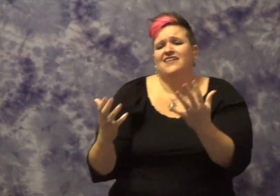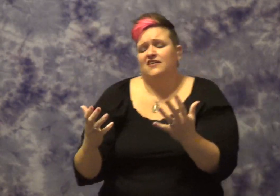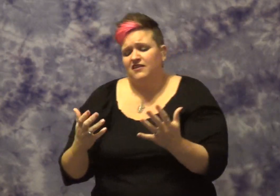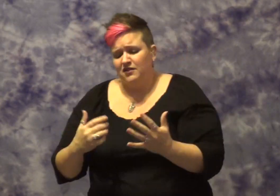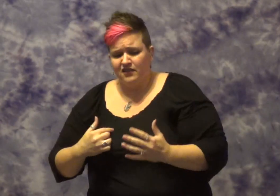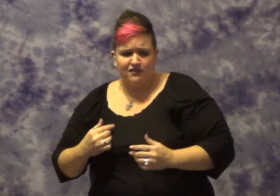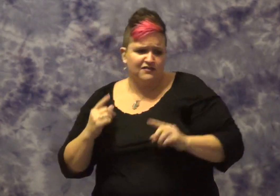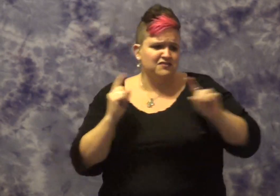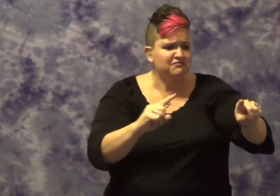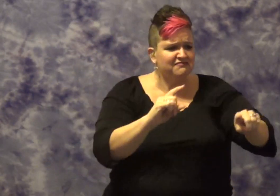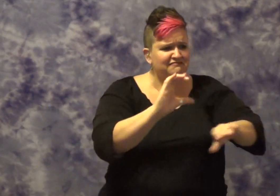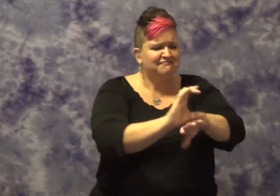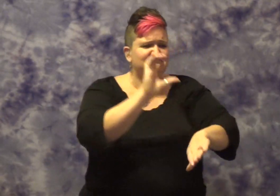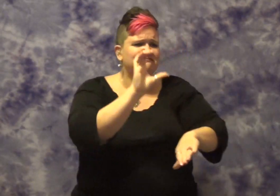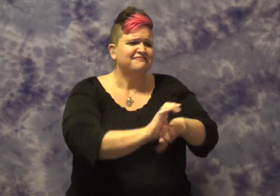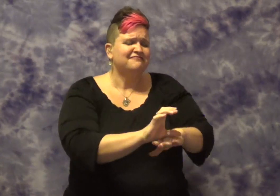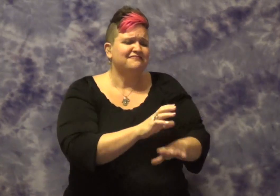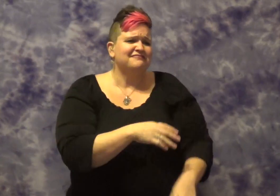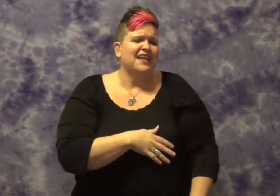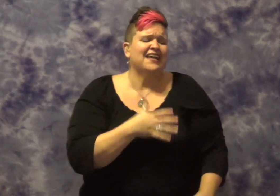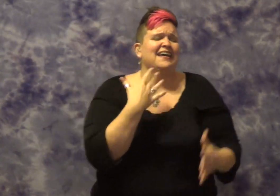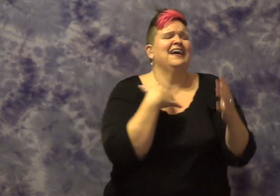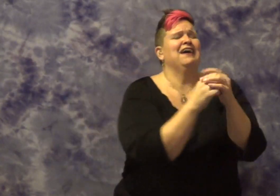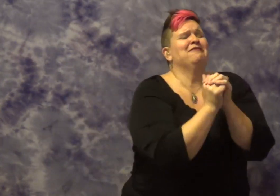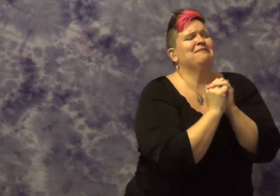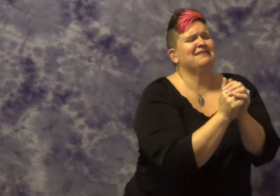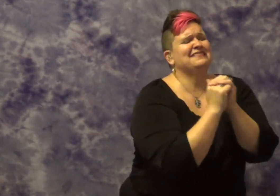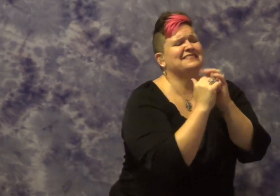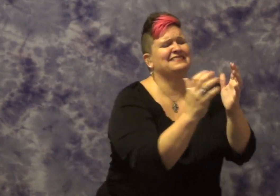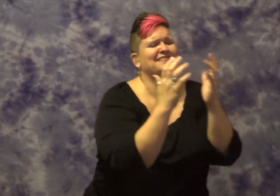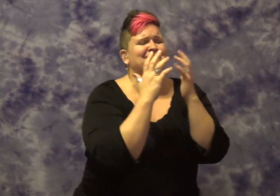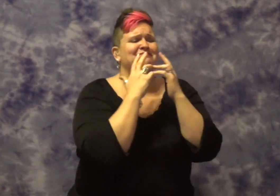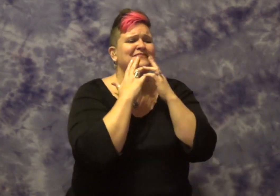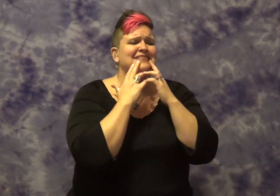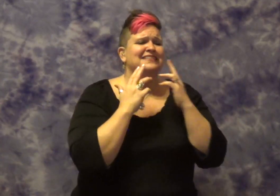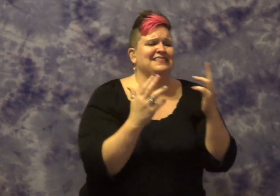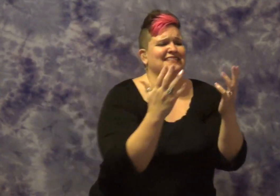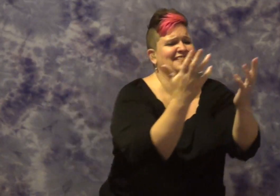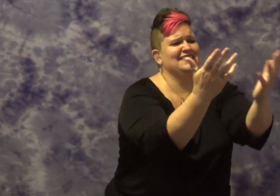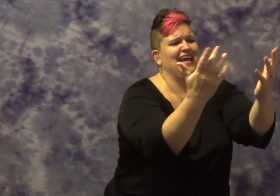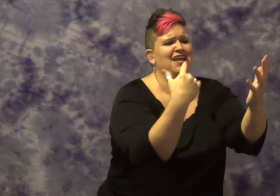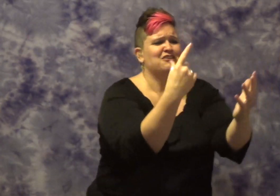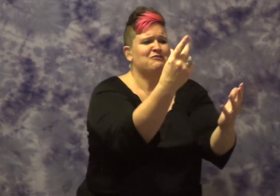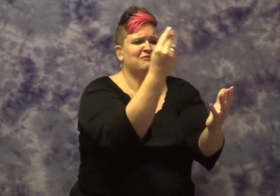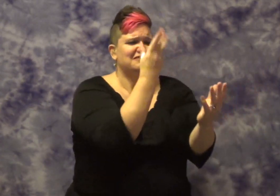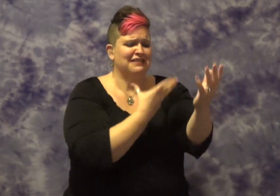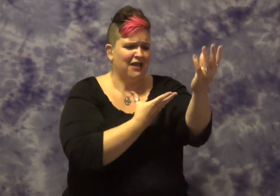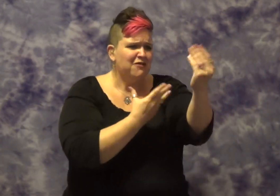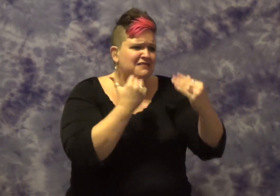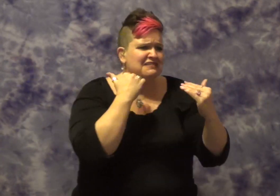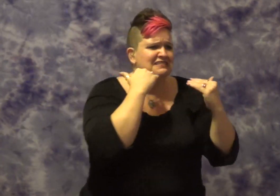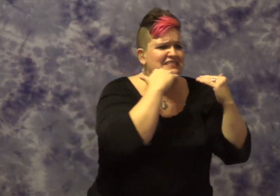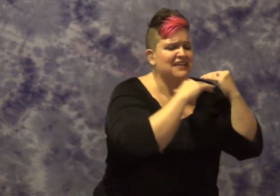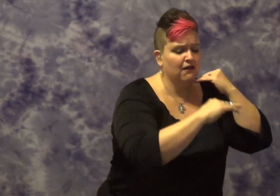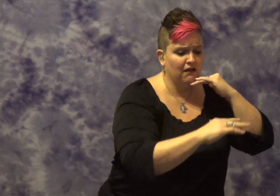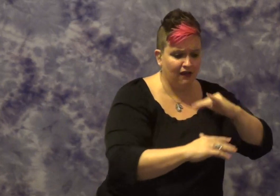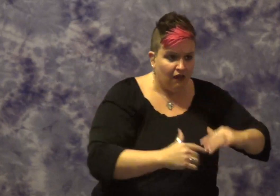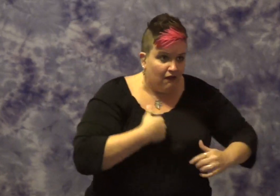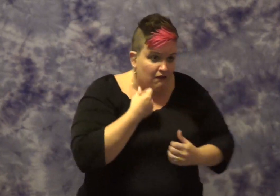Take me to church, I'll worship like a dog at the shrine of your life I'll tell you my sins so you can